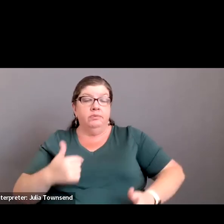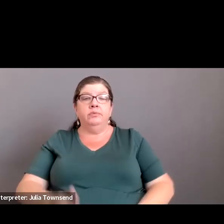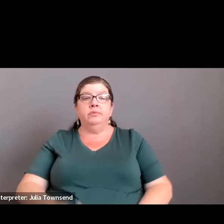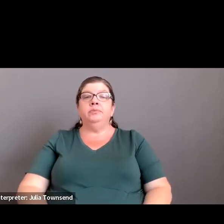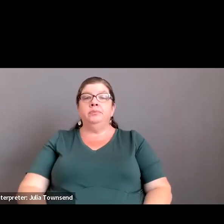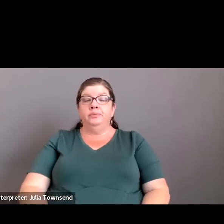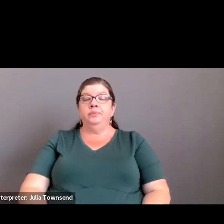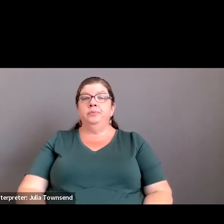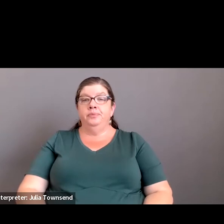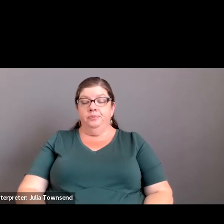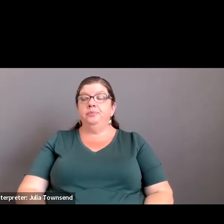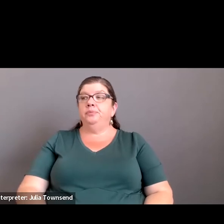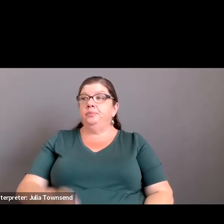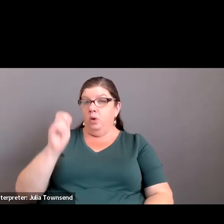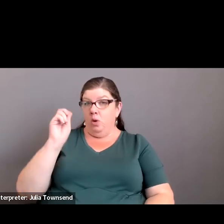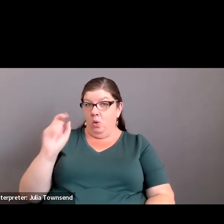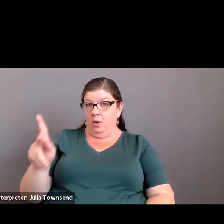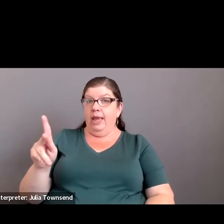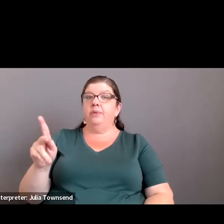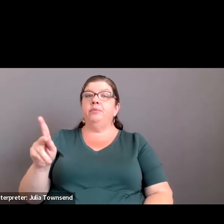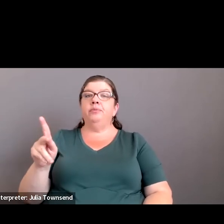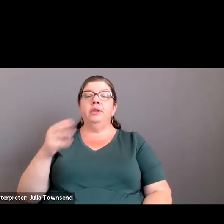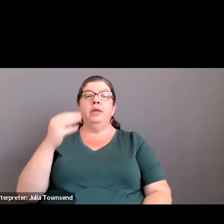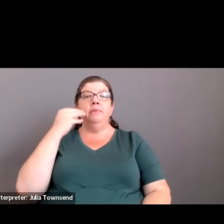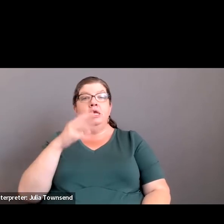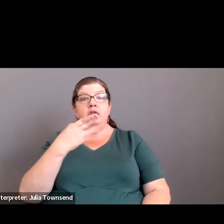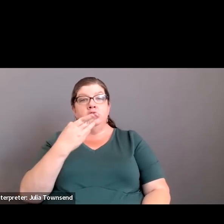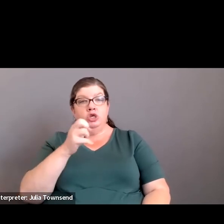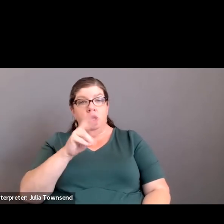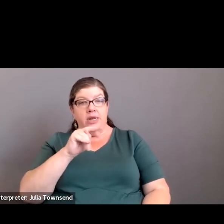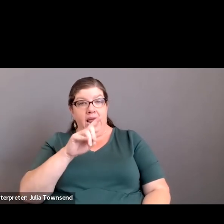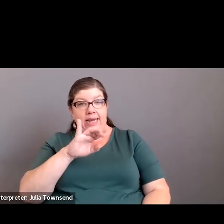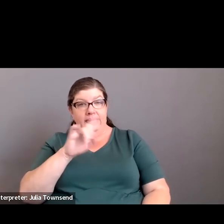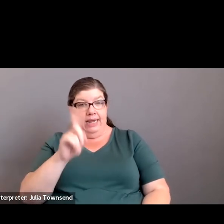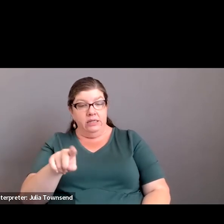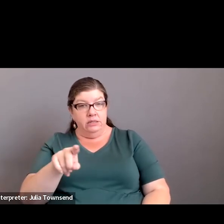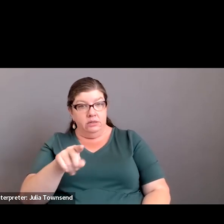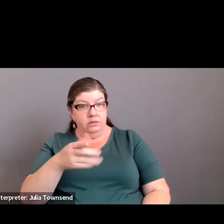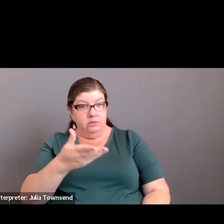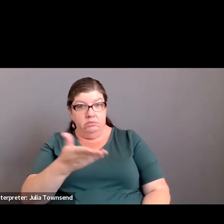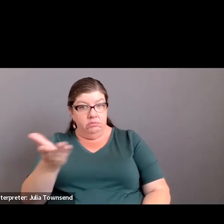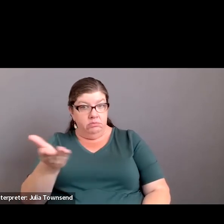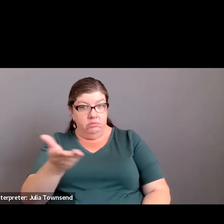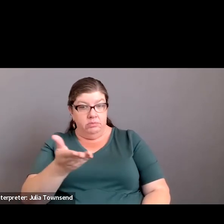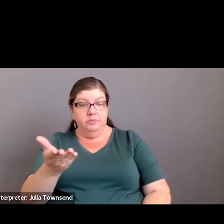Okay. So, Ms. Hernandez, you have any? Okay.